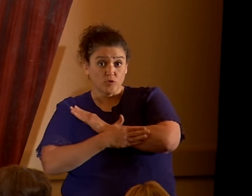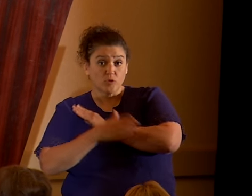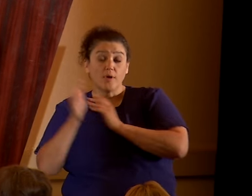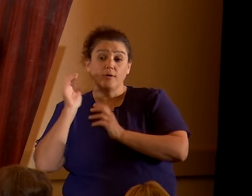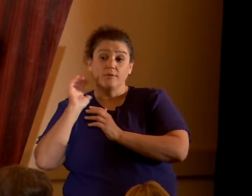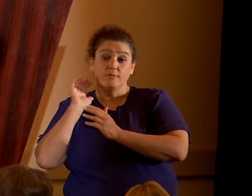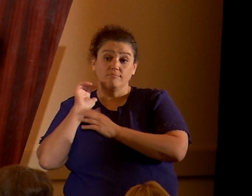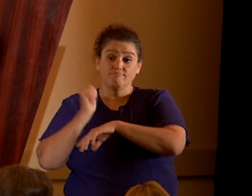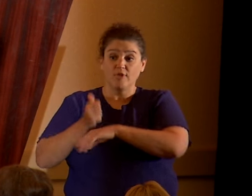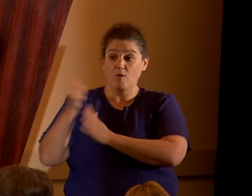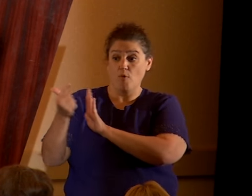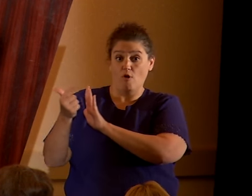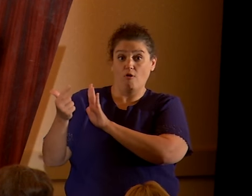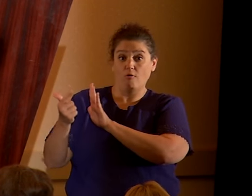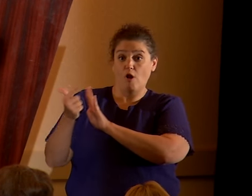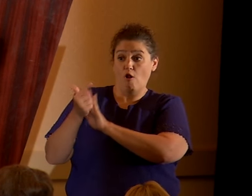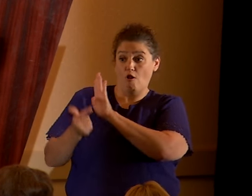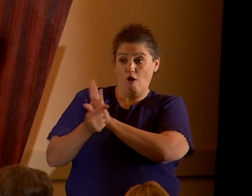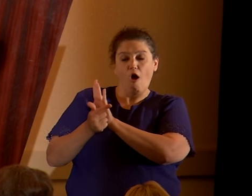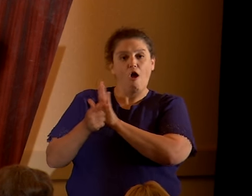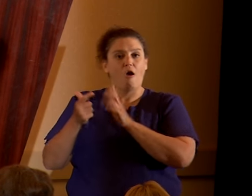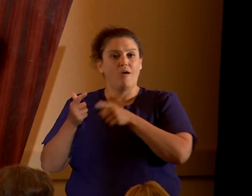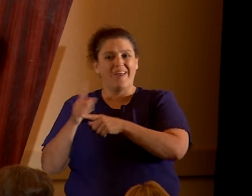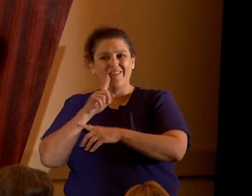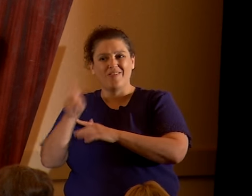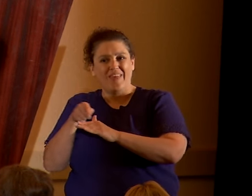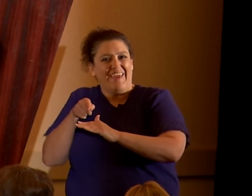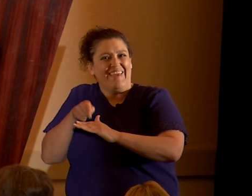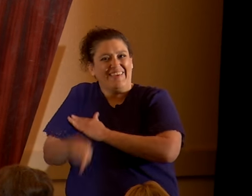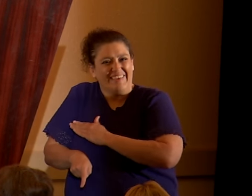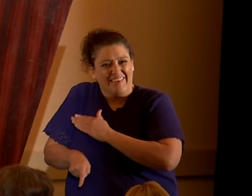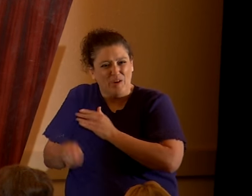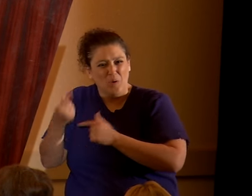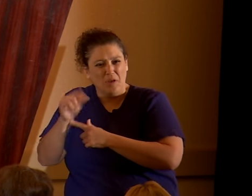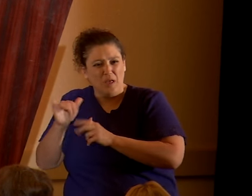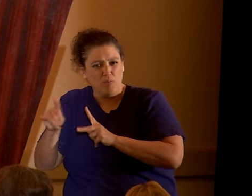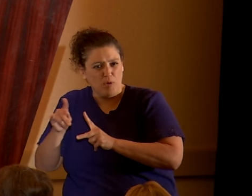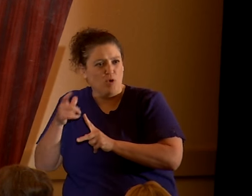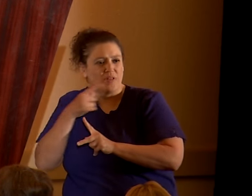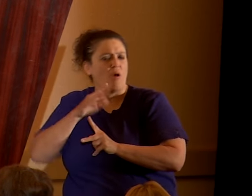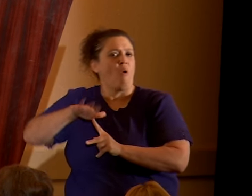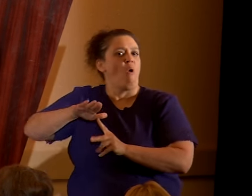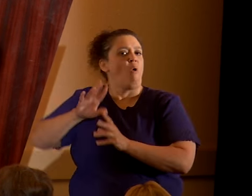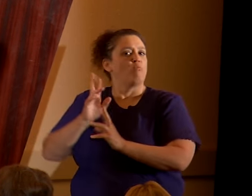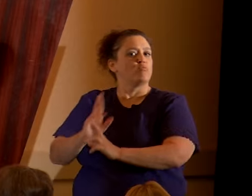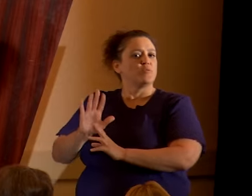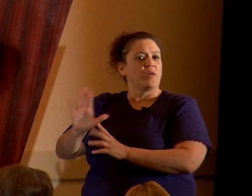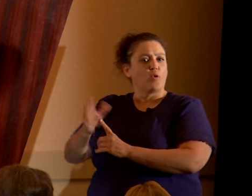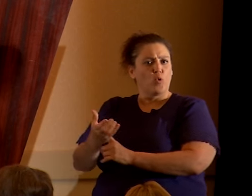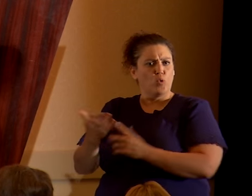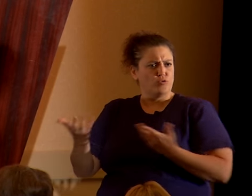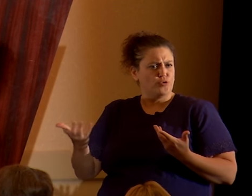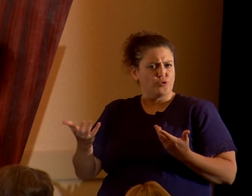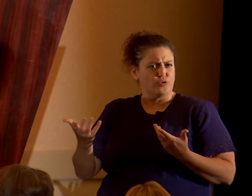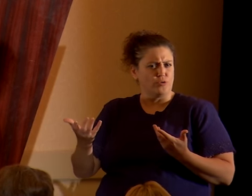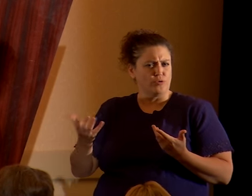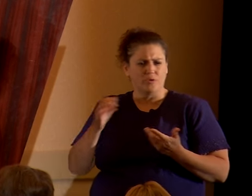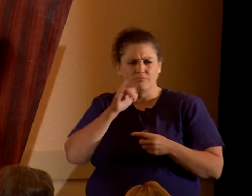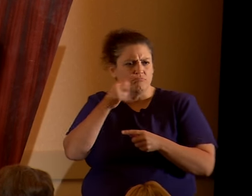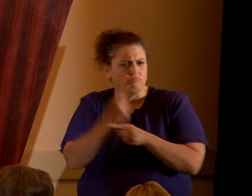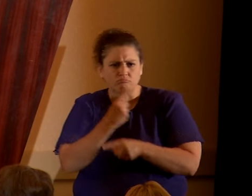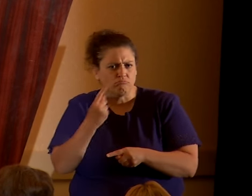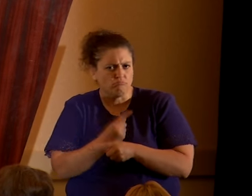they simply turn a broad eye and say we should respect their culture. The double standard has to stop in my opinion.